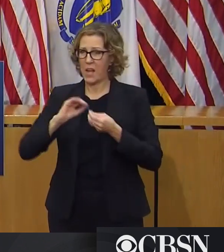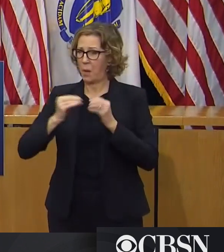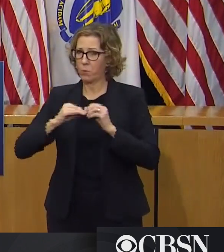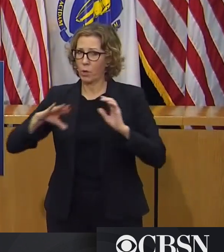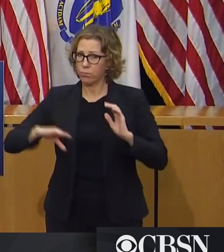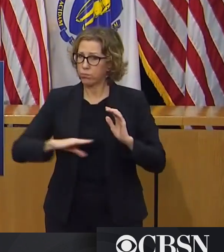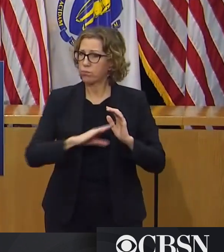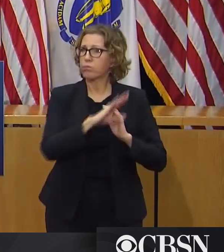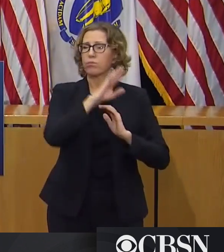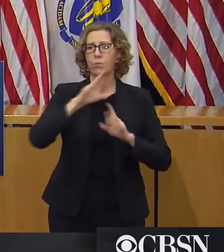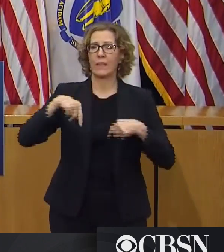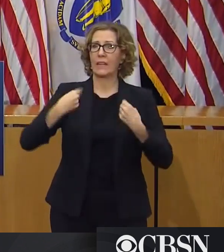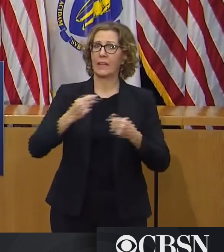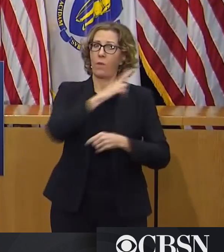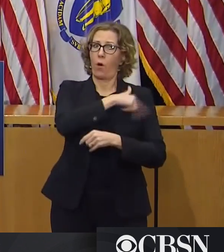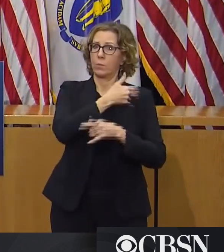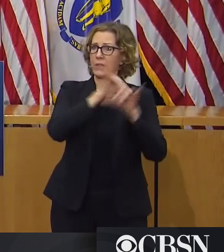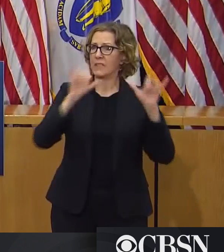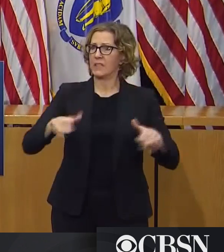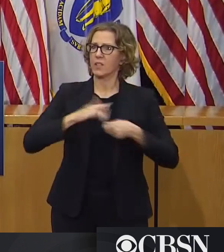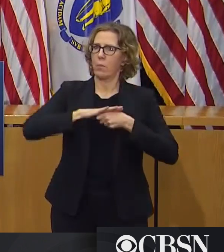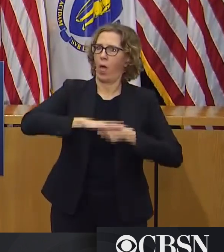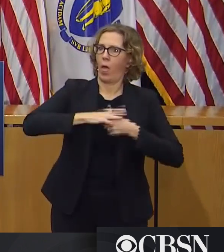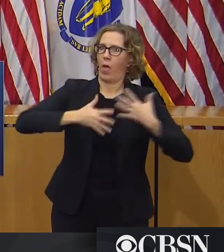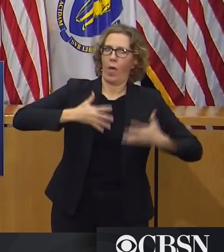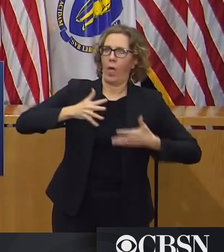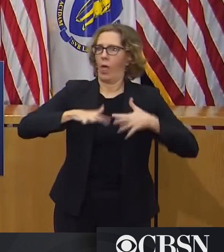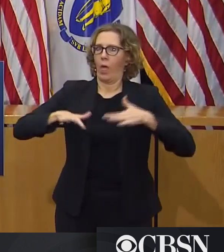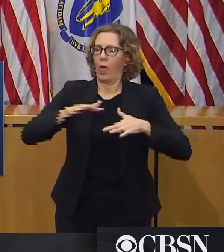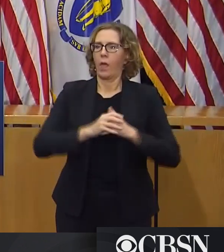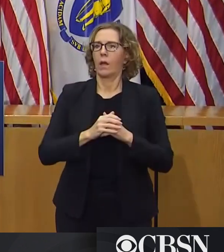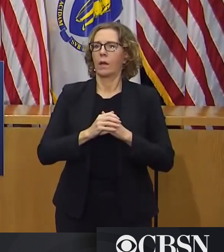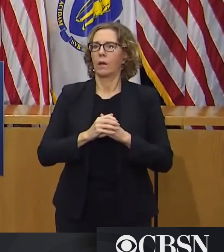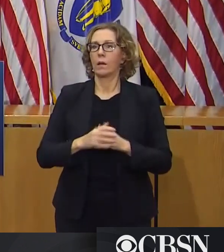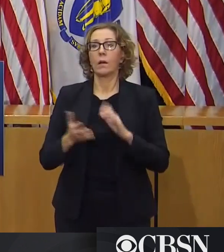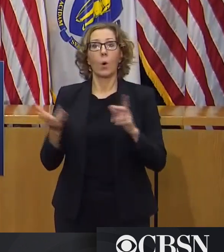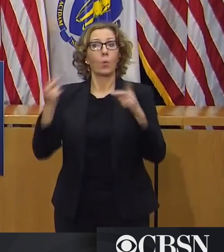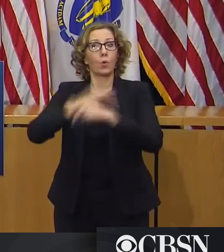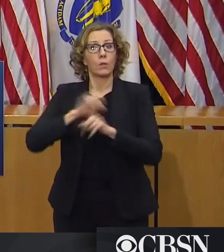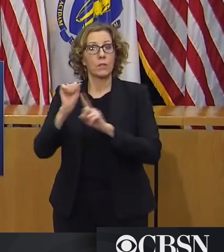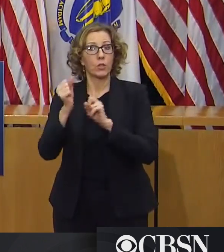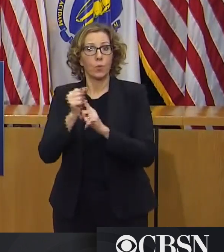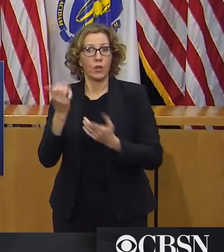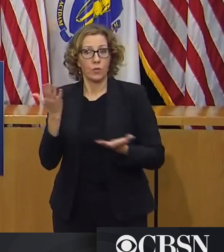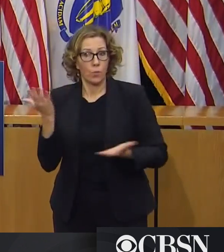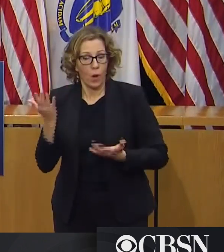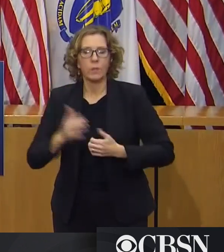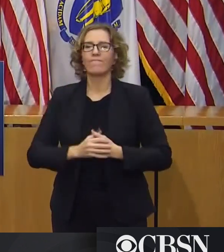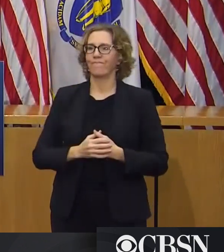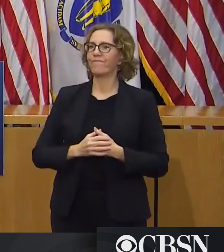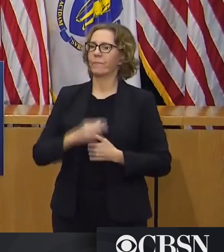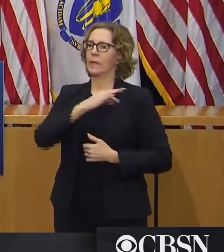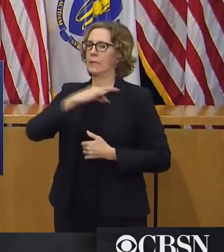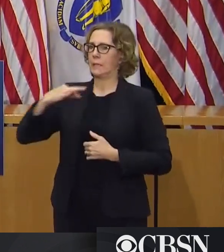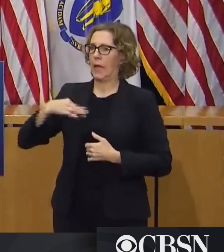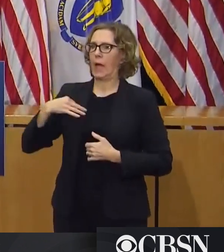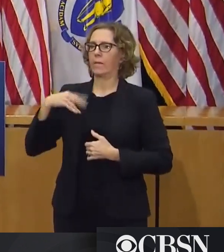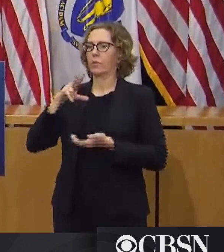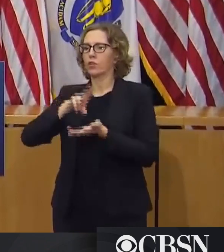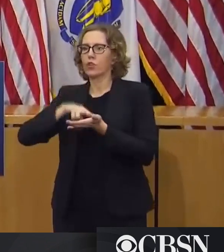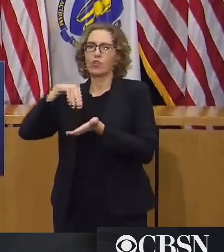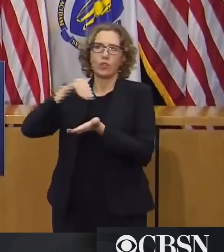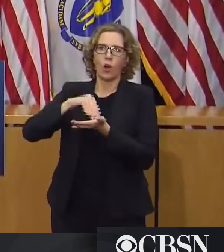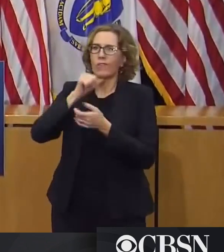rate. The increase is also compounded by staffing shortages at a number of hospitals that have been recently reported to the